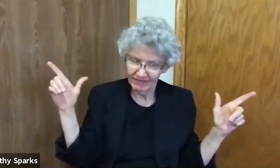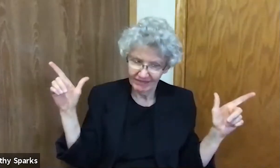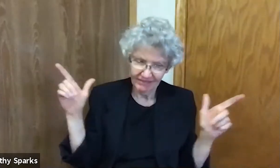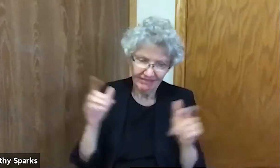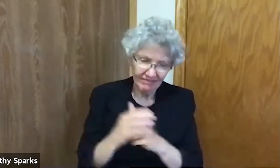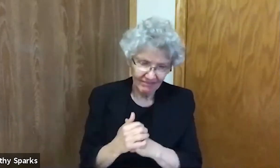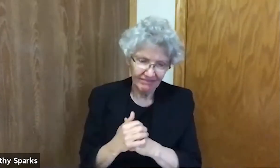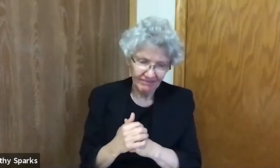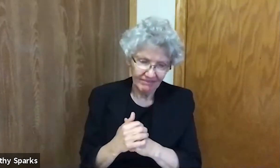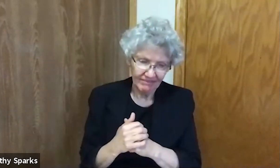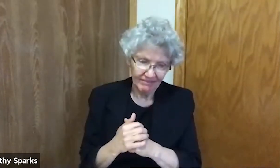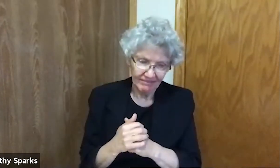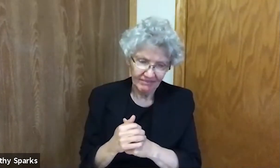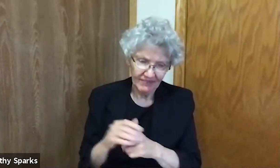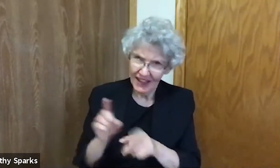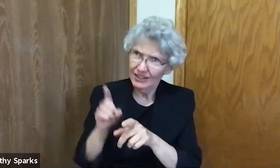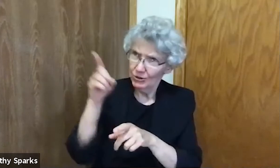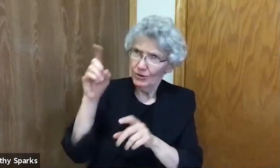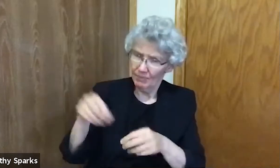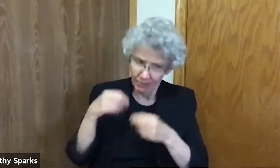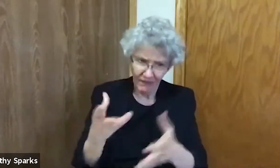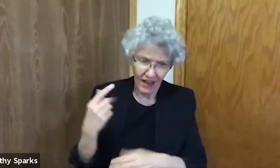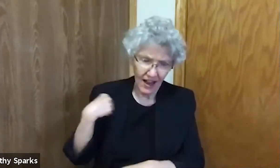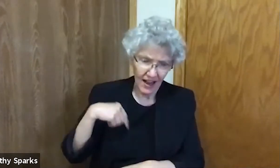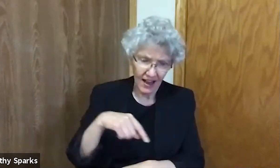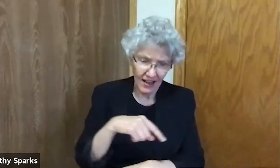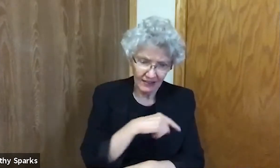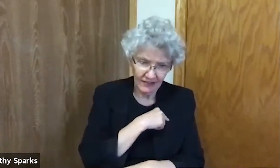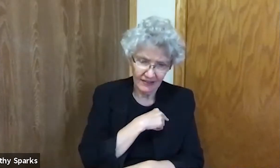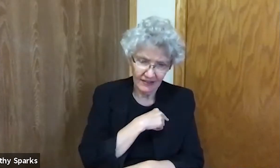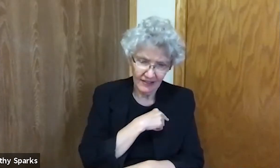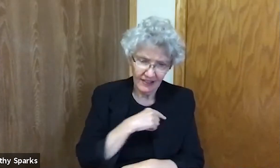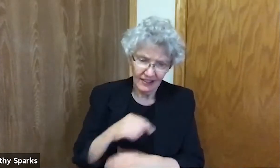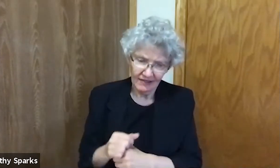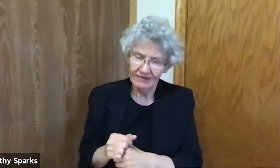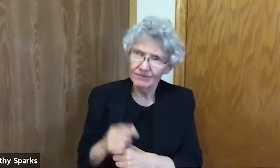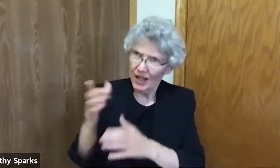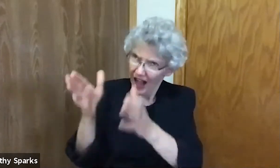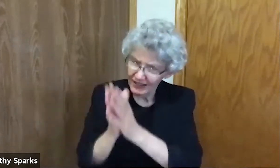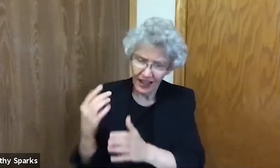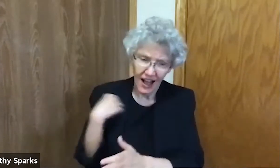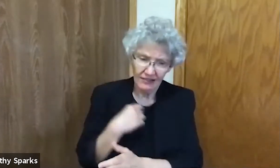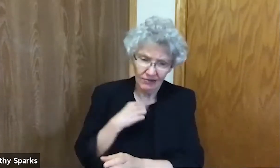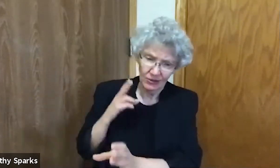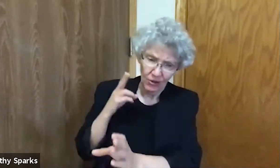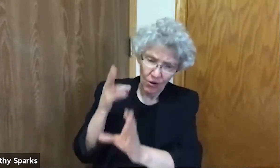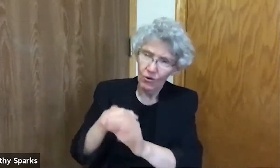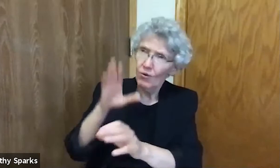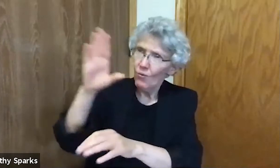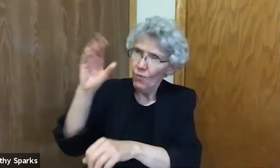You call us into relationship with all things. As you have provided for us, you have asked